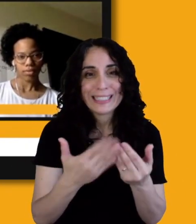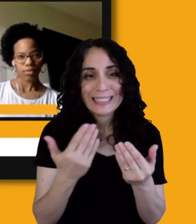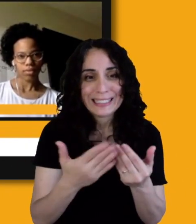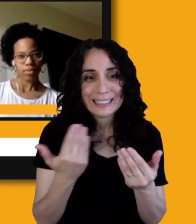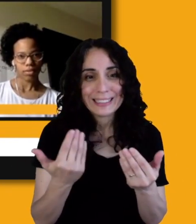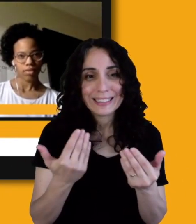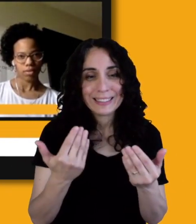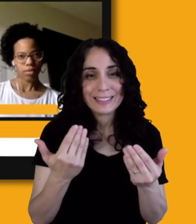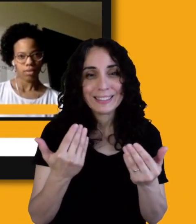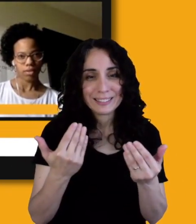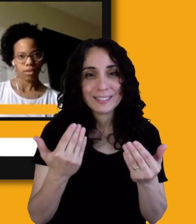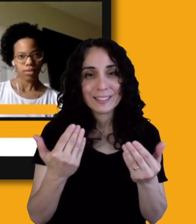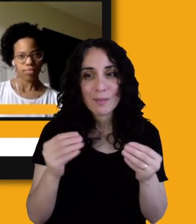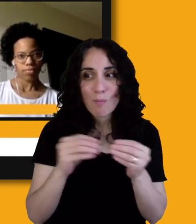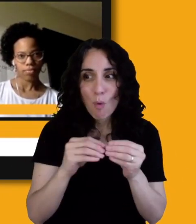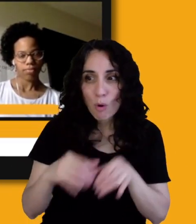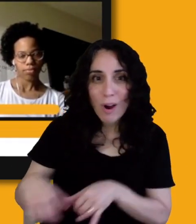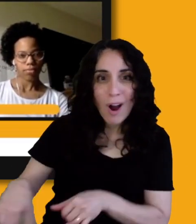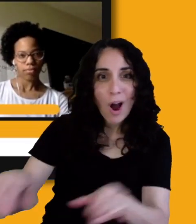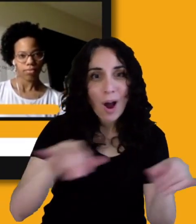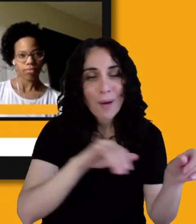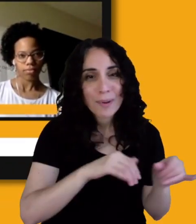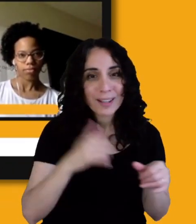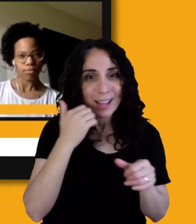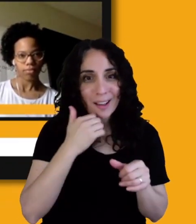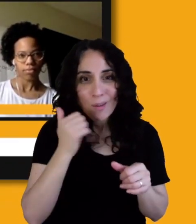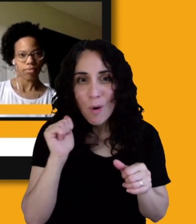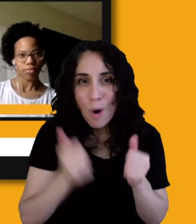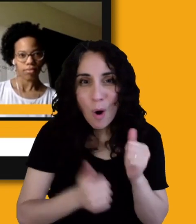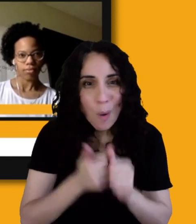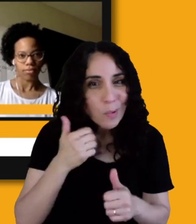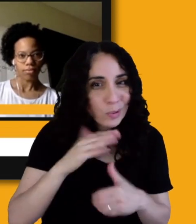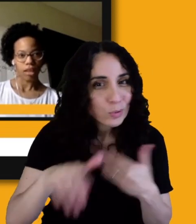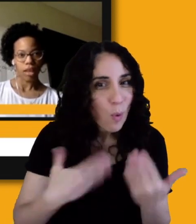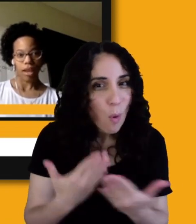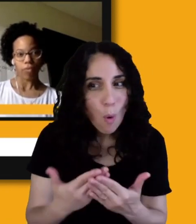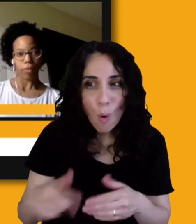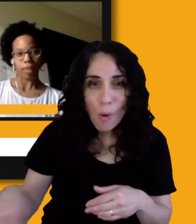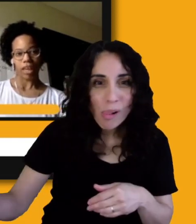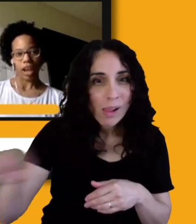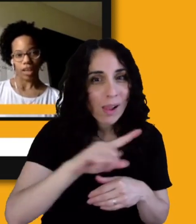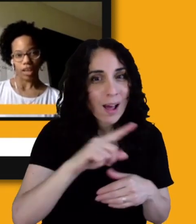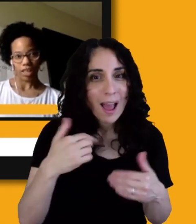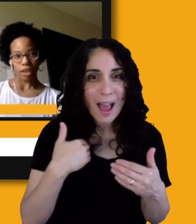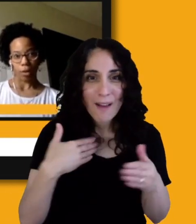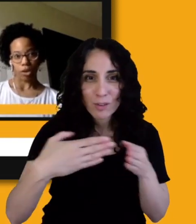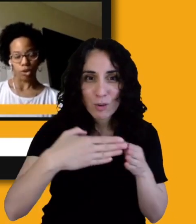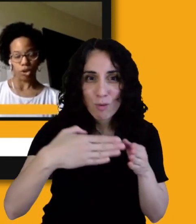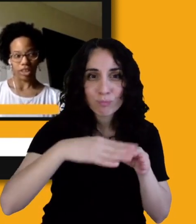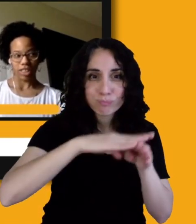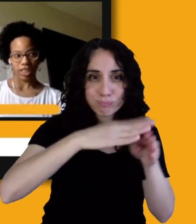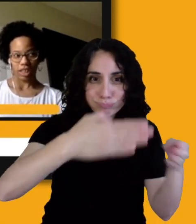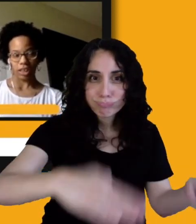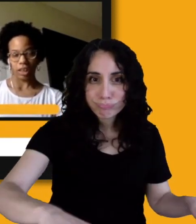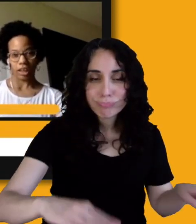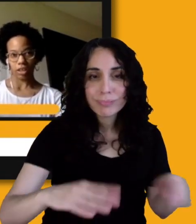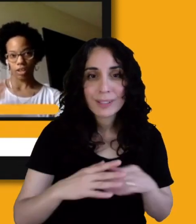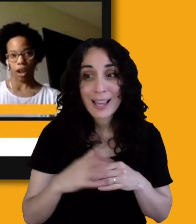the, you know, the curb meets the street like it's supposed to. And if we're being honest about New York City, like our